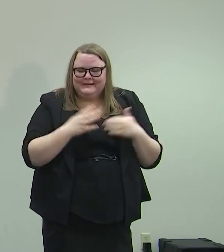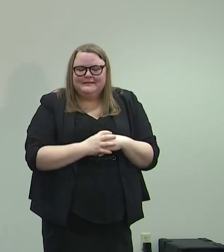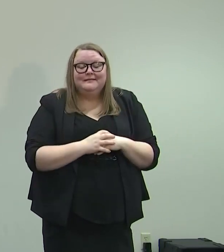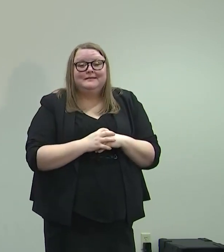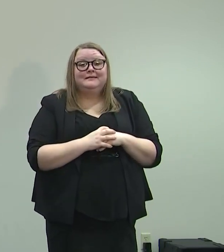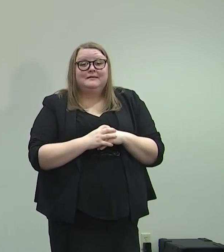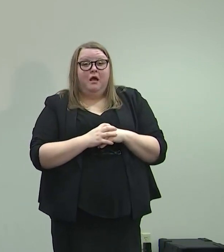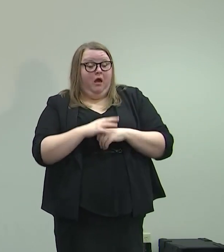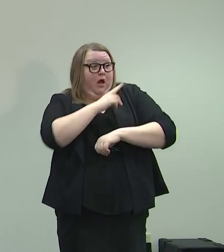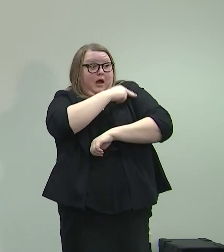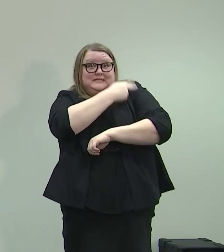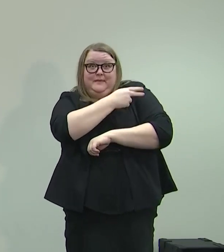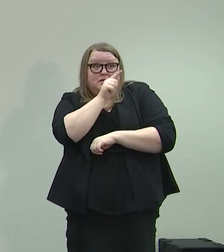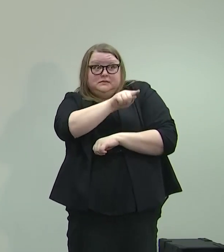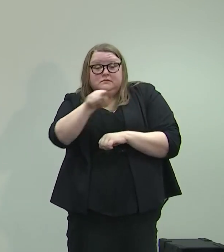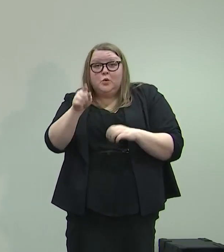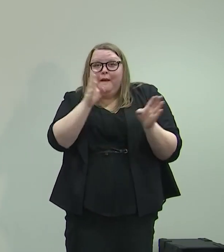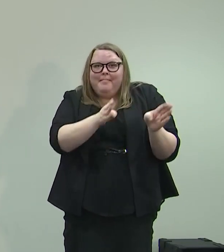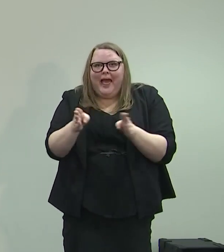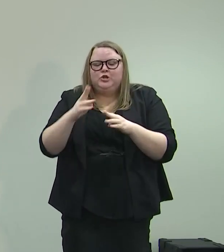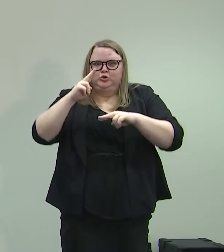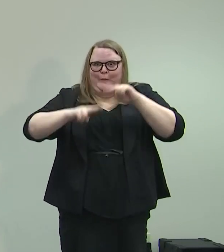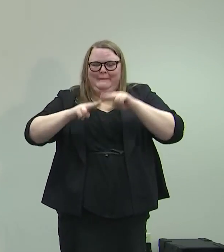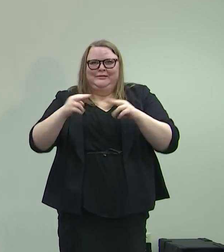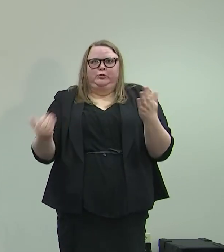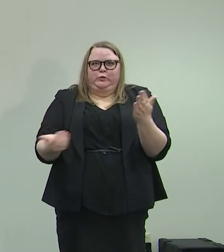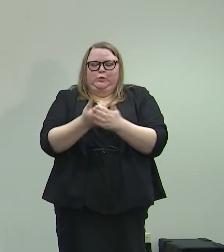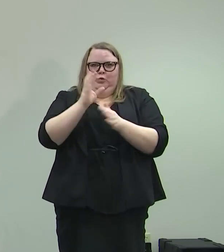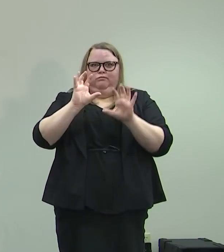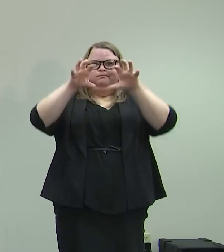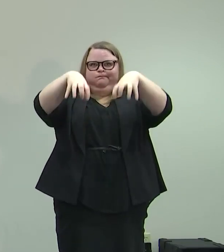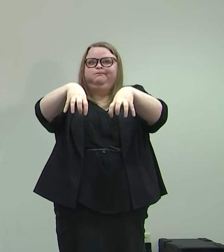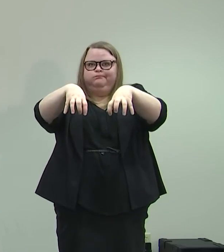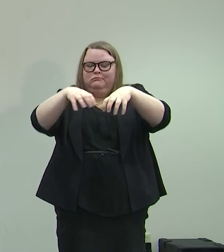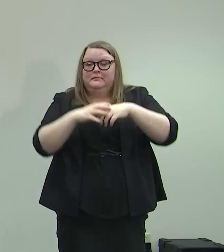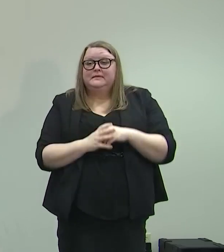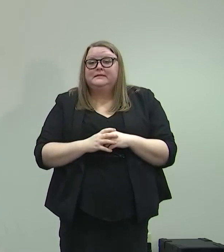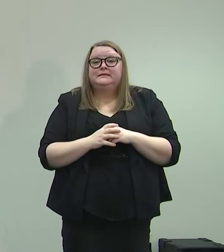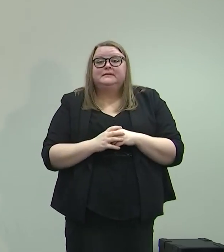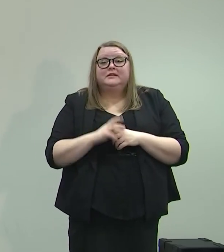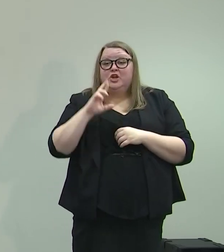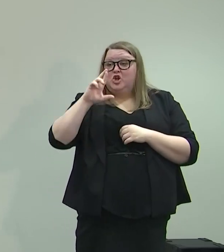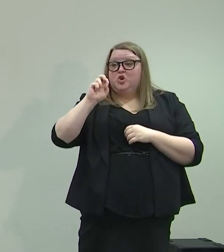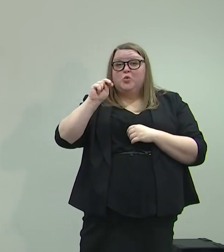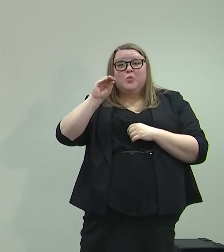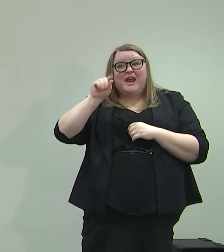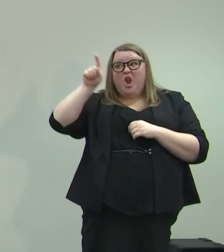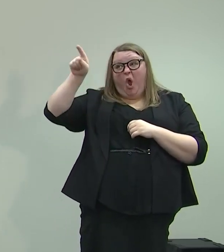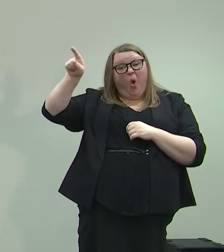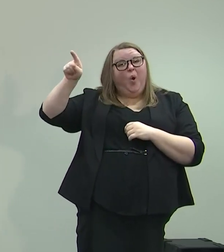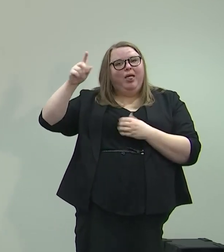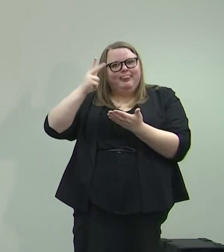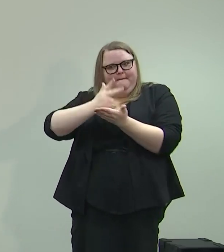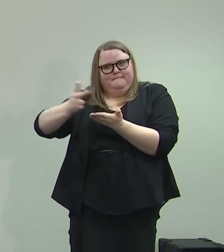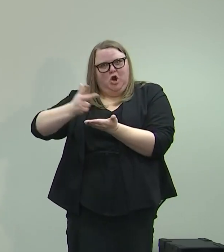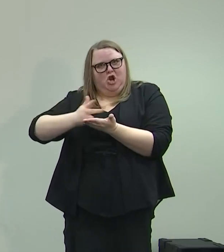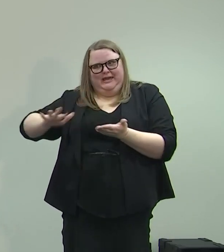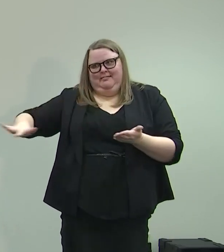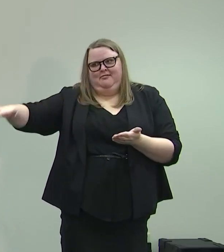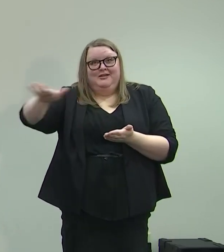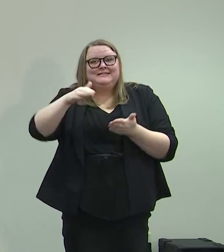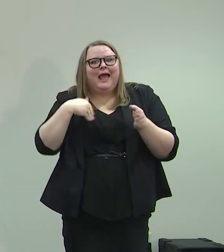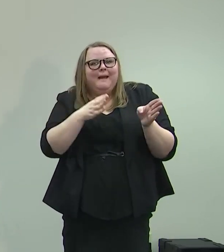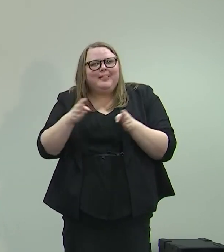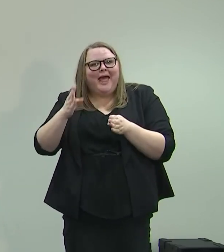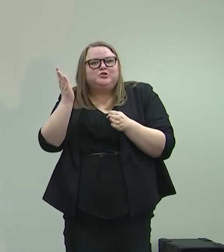Hospitals were making plans to build out new structures. In Reno and Renown, were building the parking garage. They were having